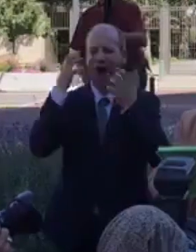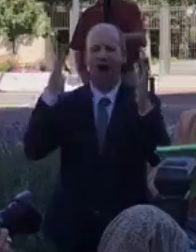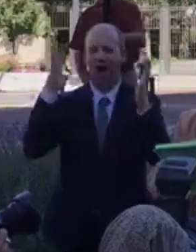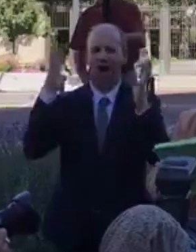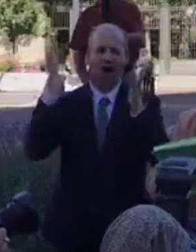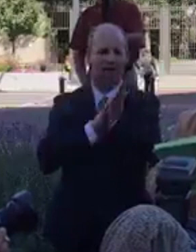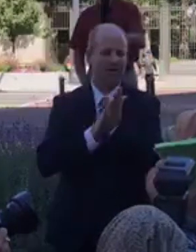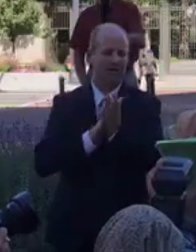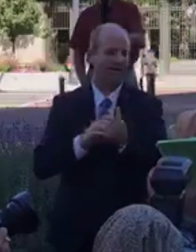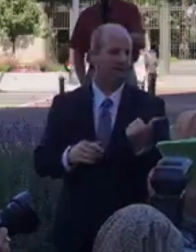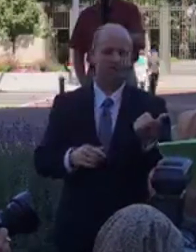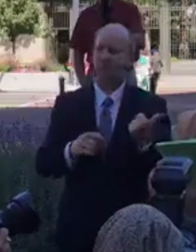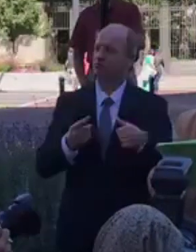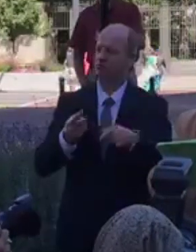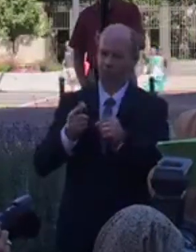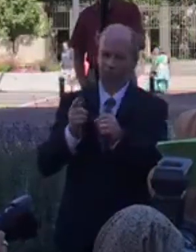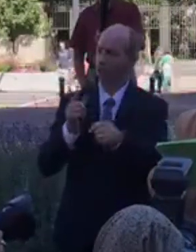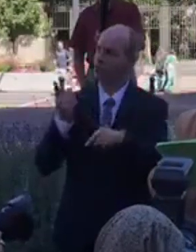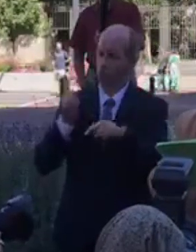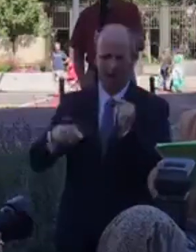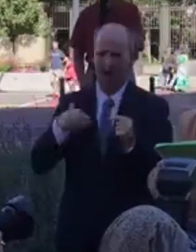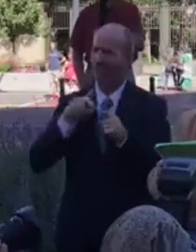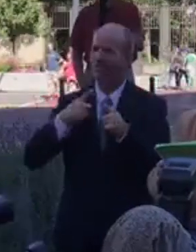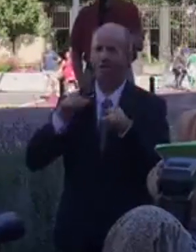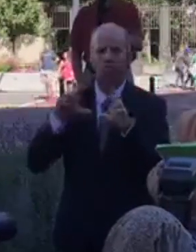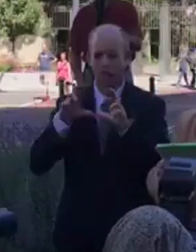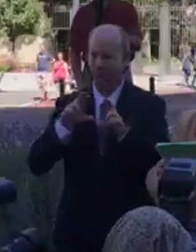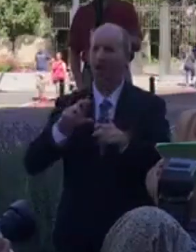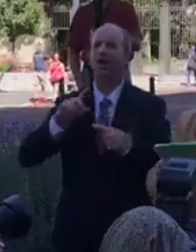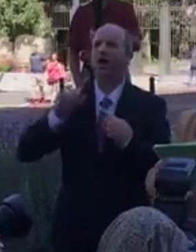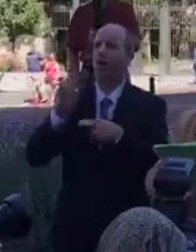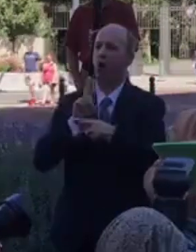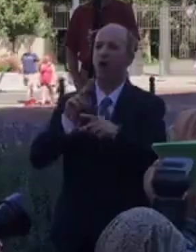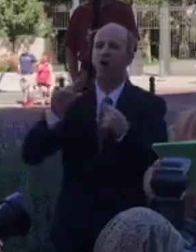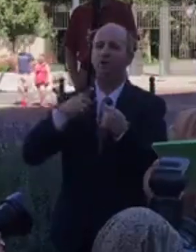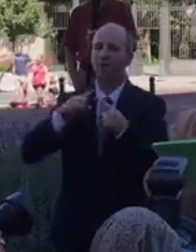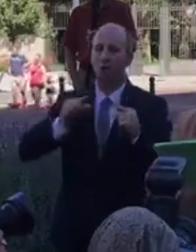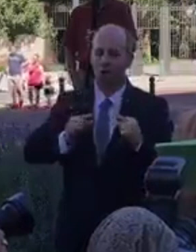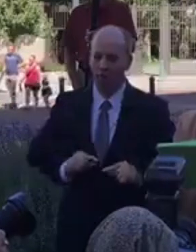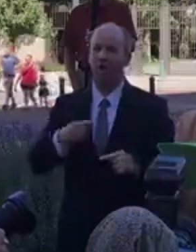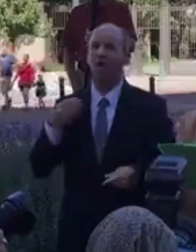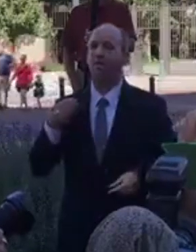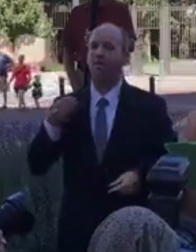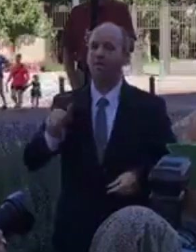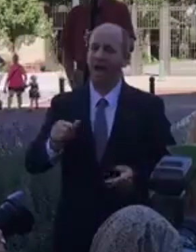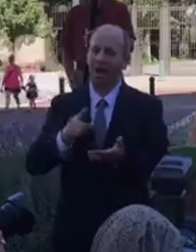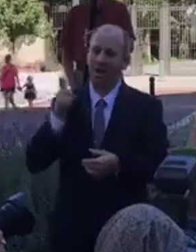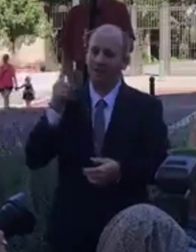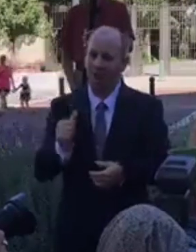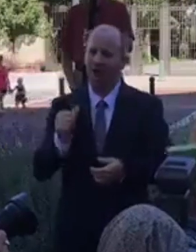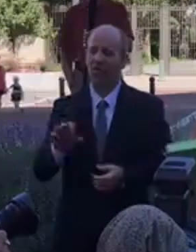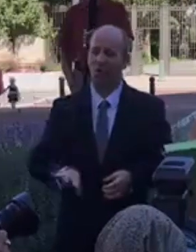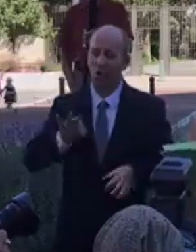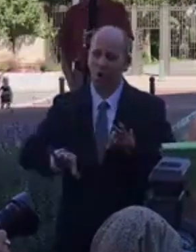You may not hold a temple recommend, wear temple garments, pay tithes and offerings, or